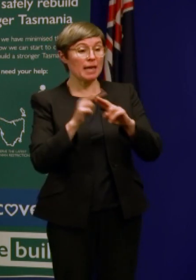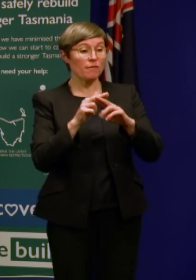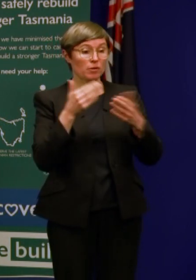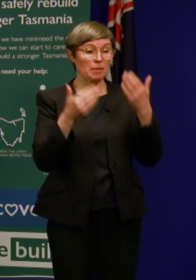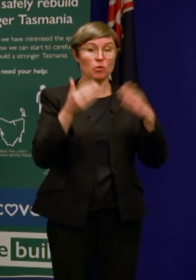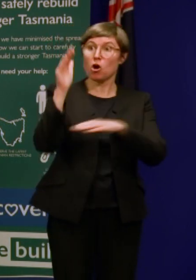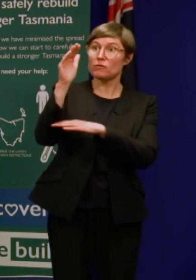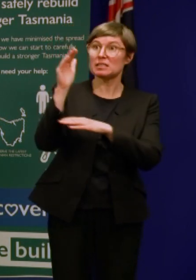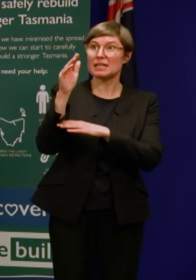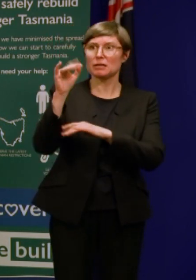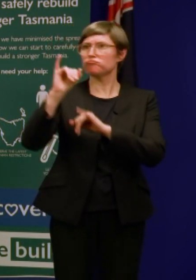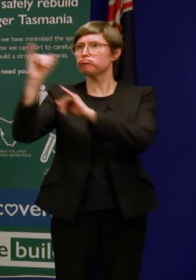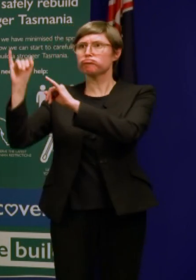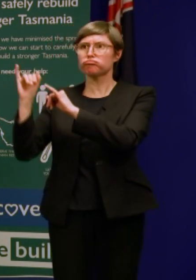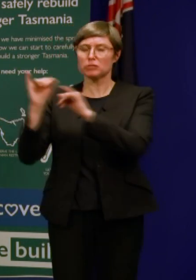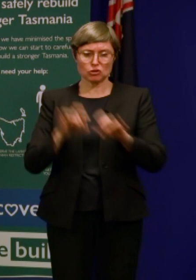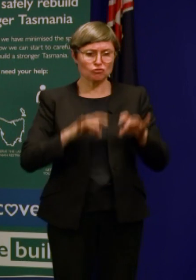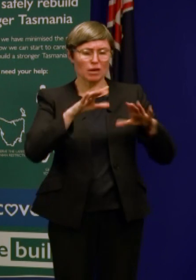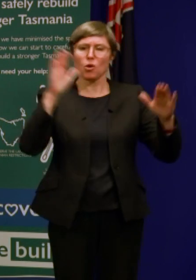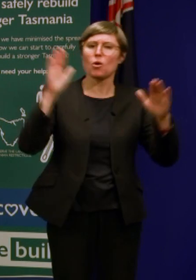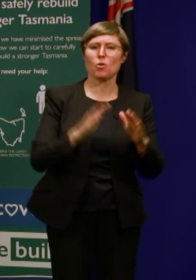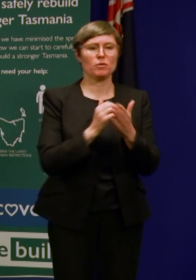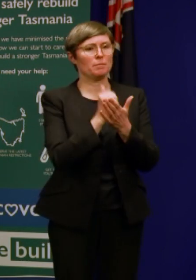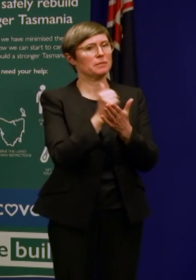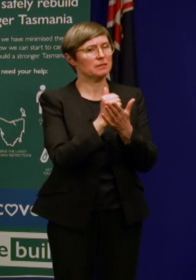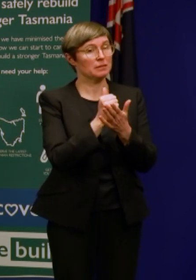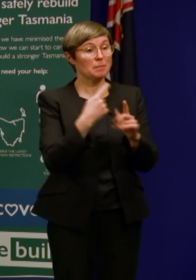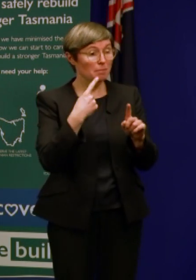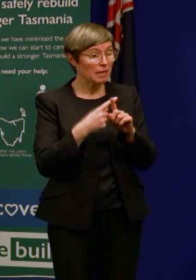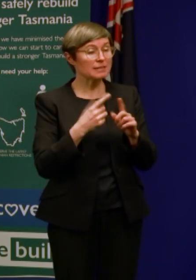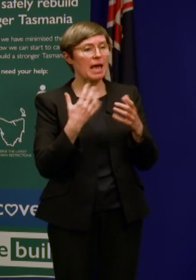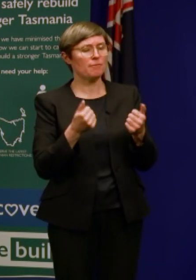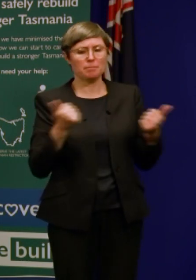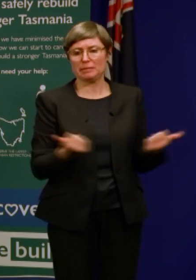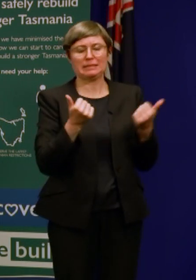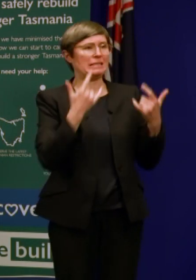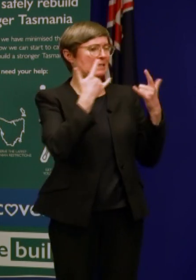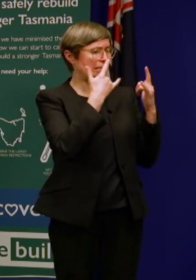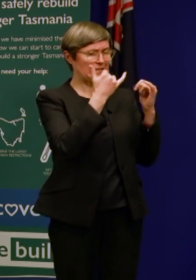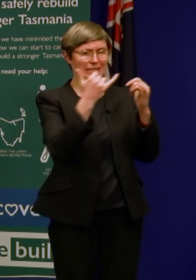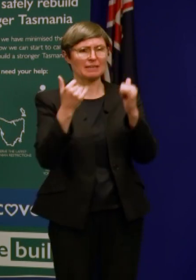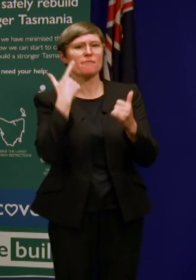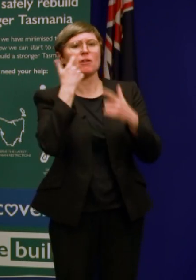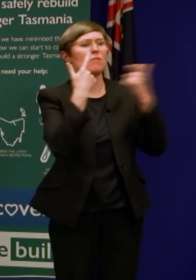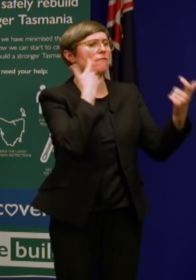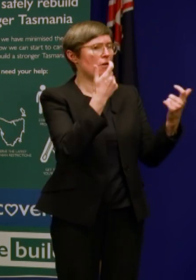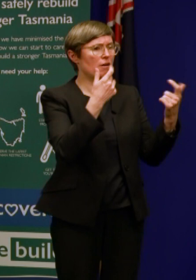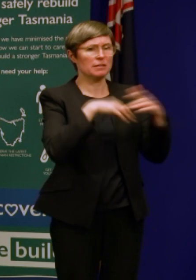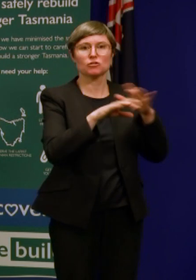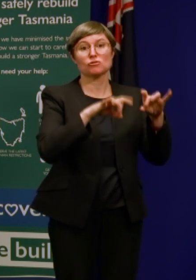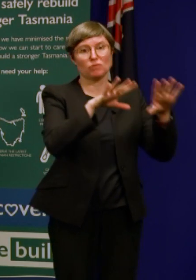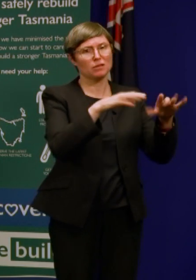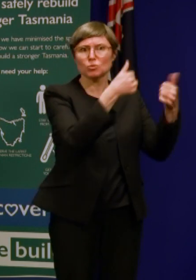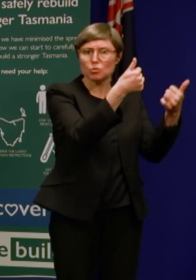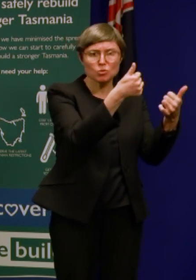and good measures to diagnose coronavirus cases all around Australia. So it follows from